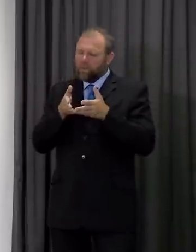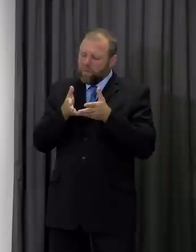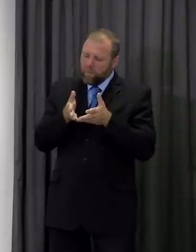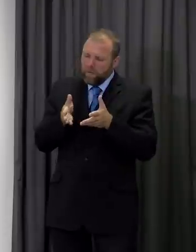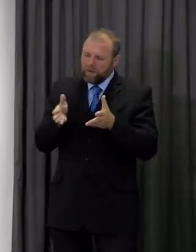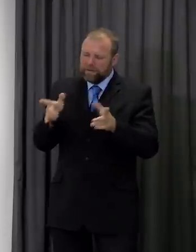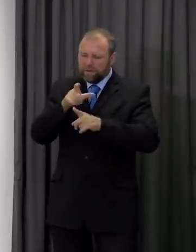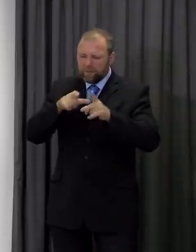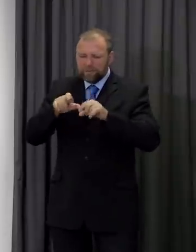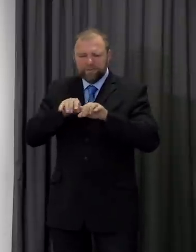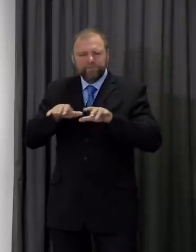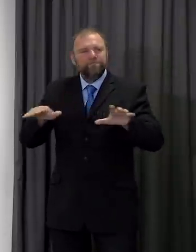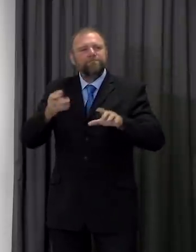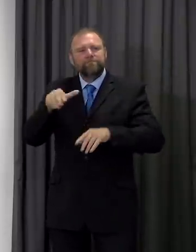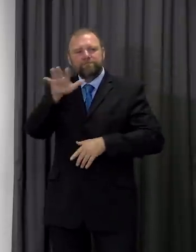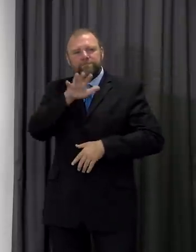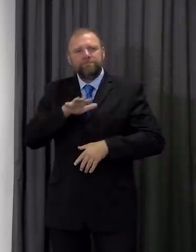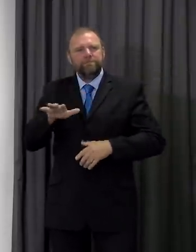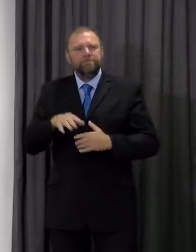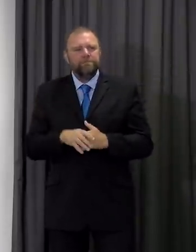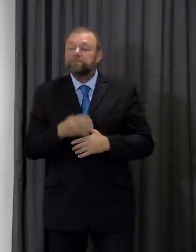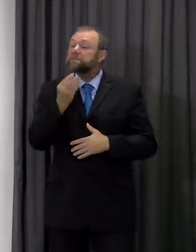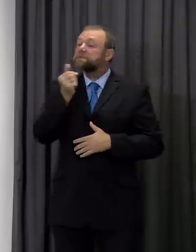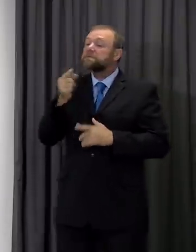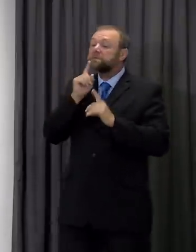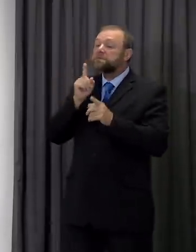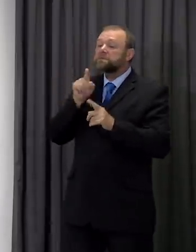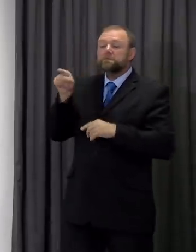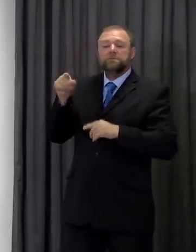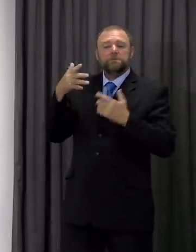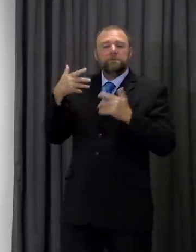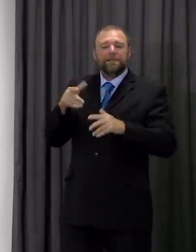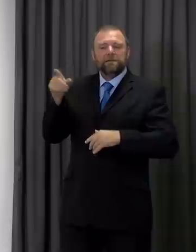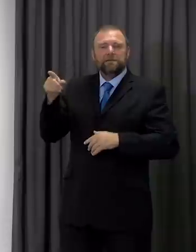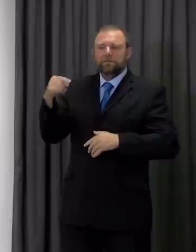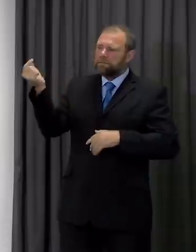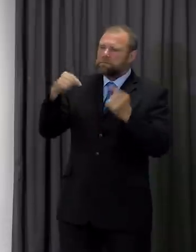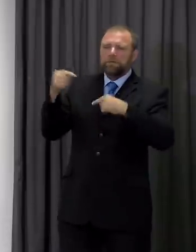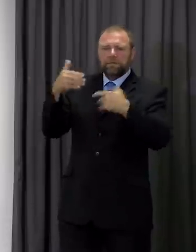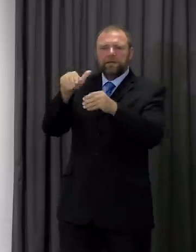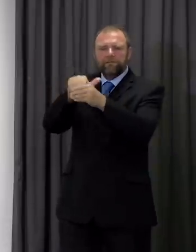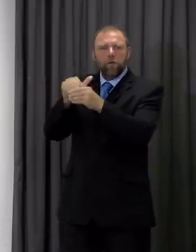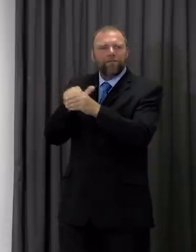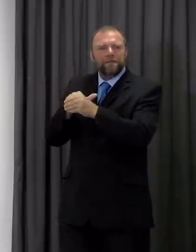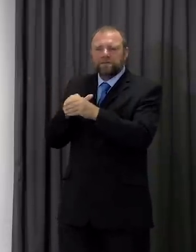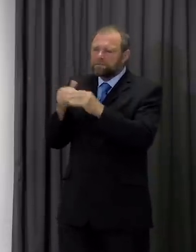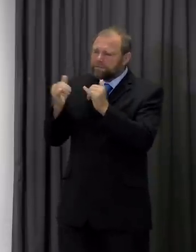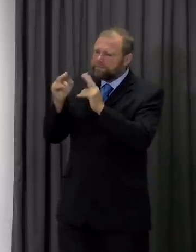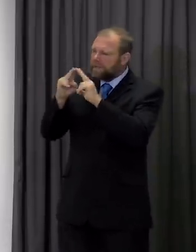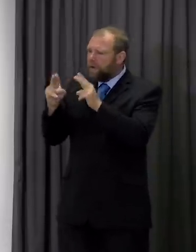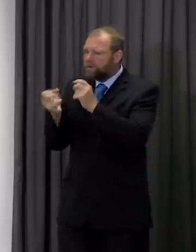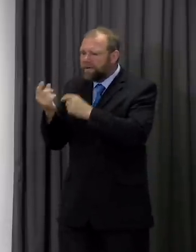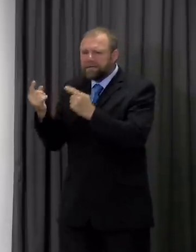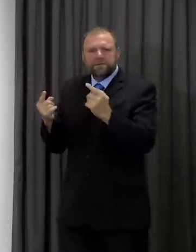in some parts of the country because some teaching staff have been involved in some of the events that we talk about teachers themselves attend